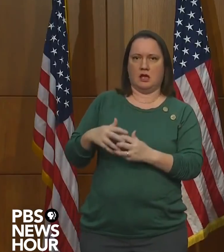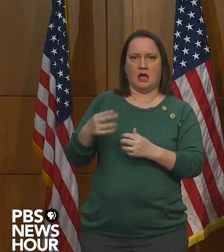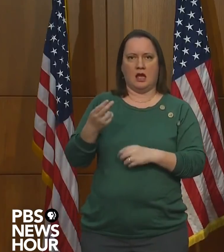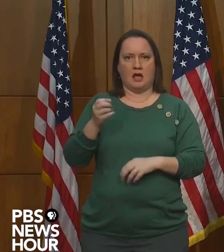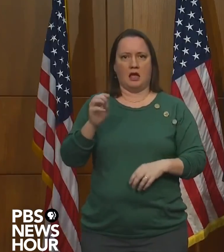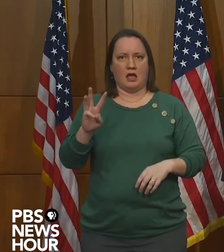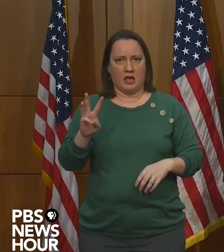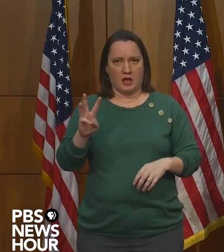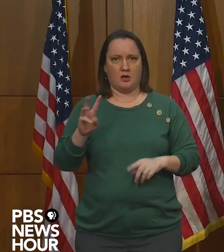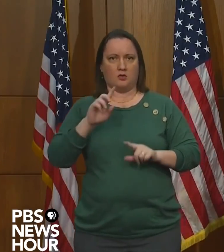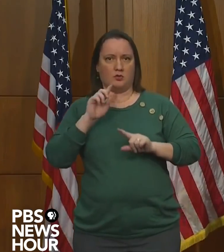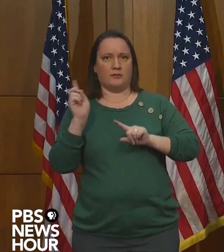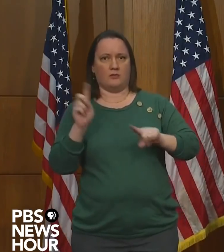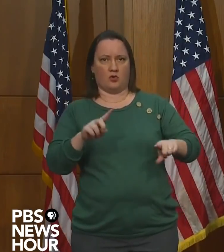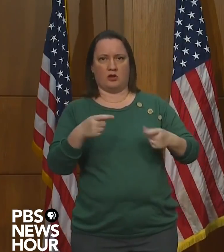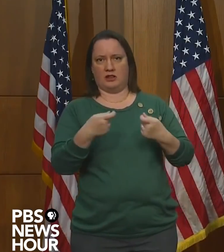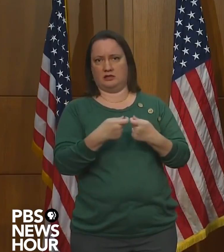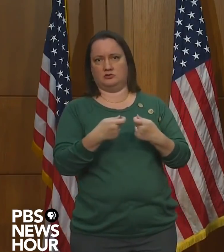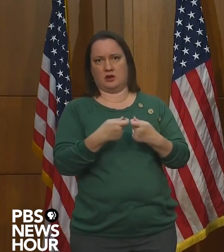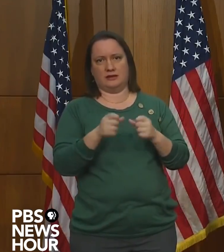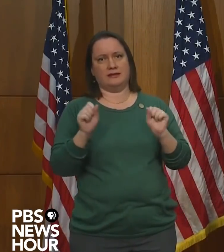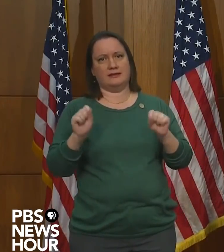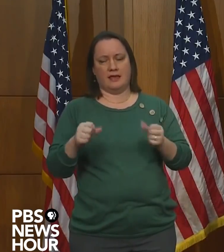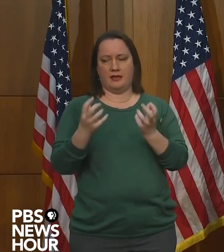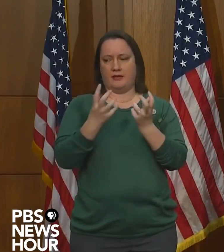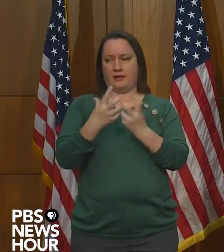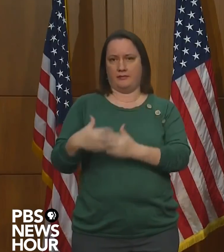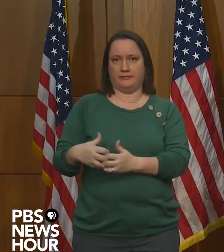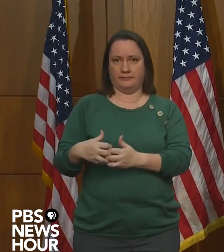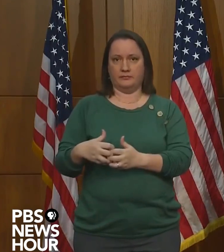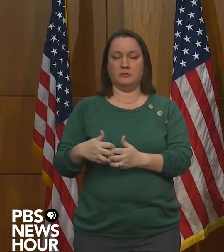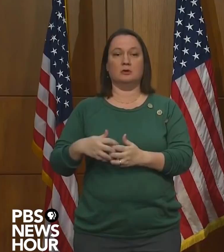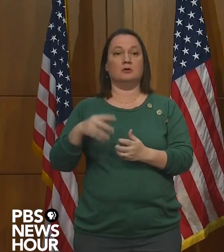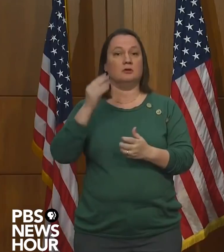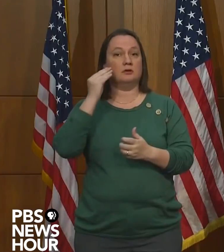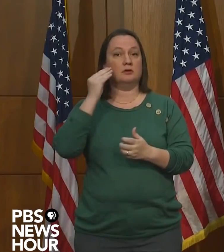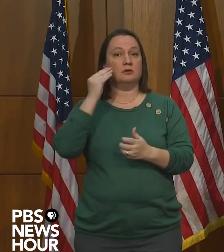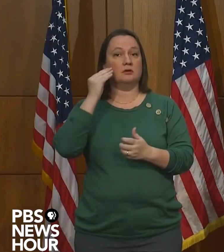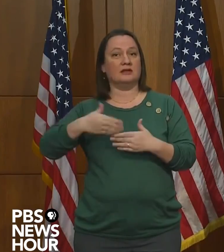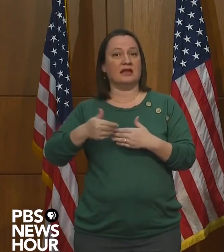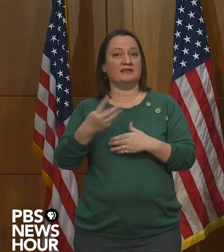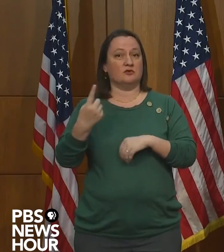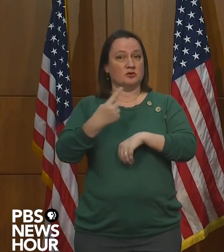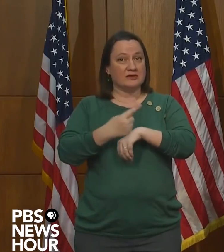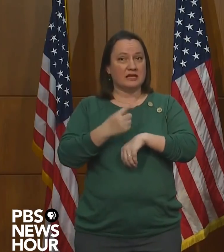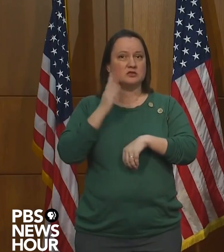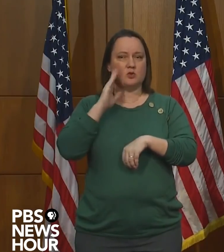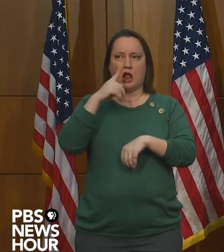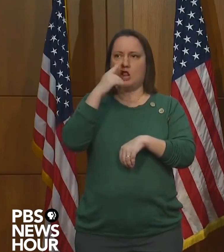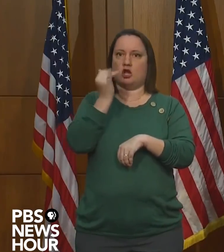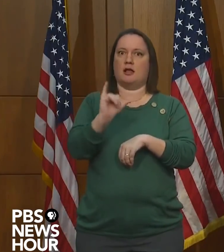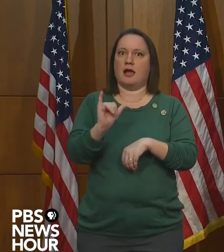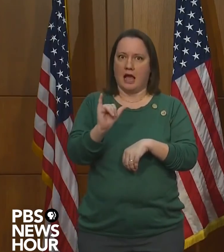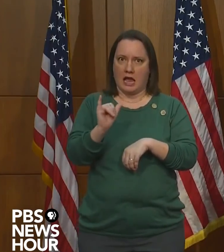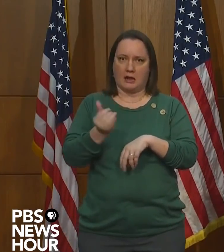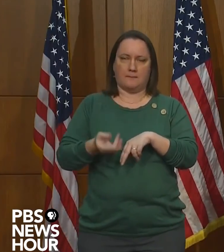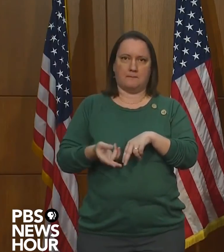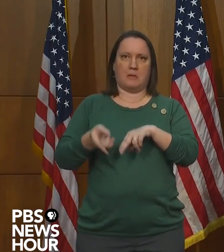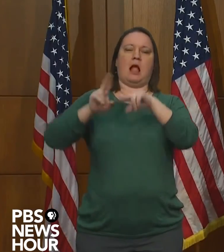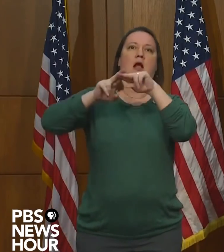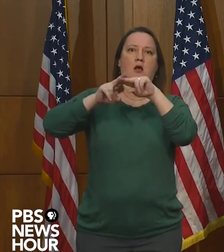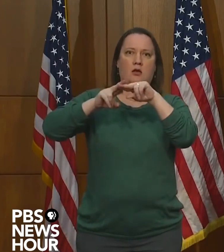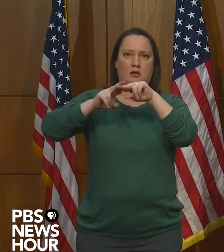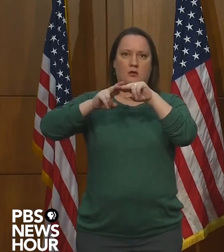now report electronically. So over the next couple of days you will see a big jump